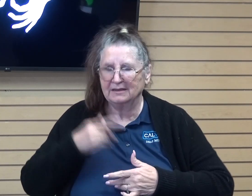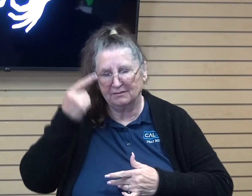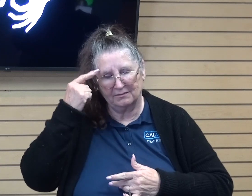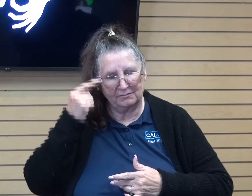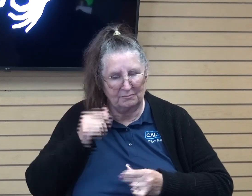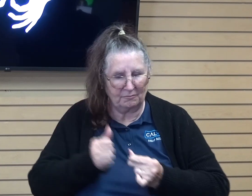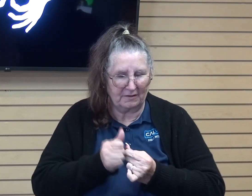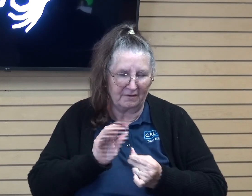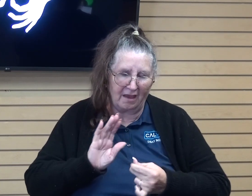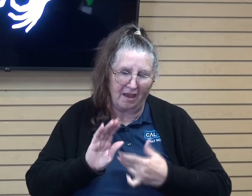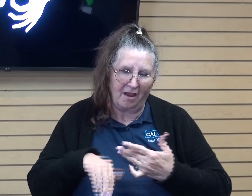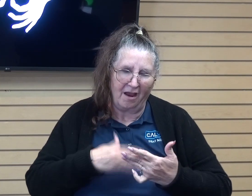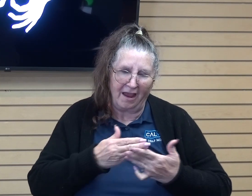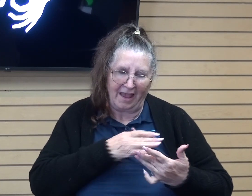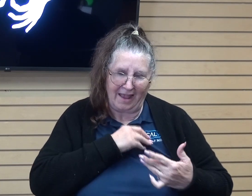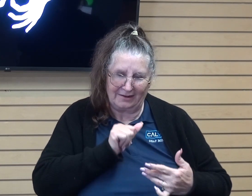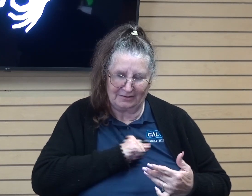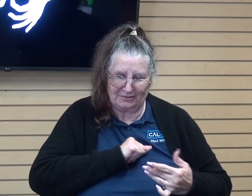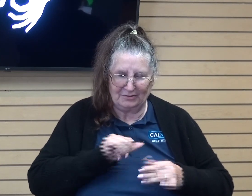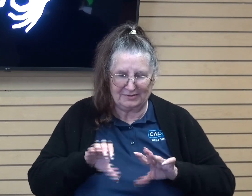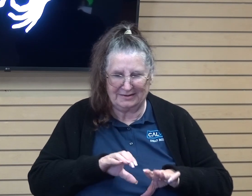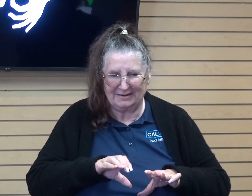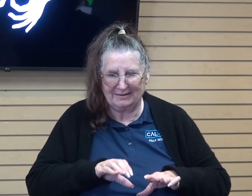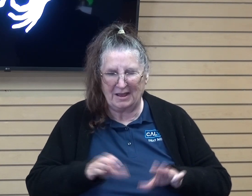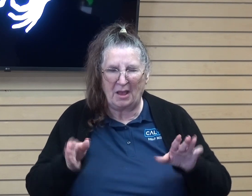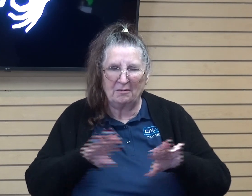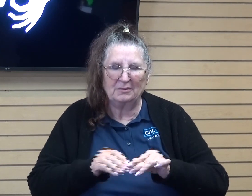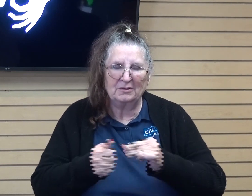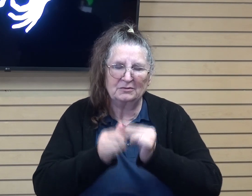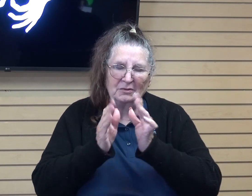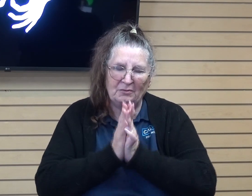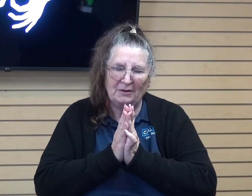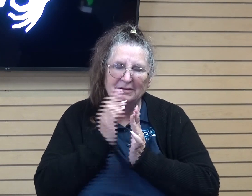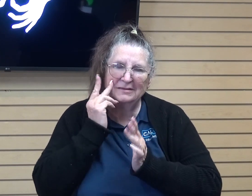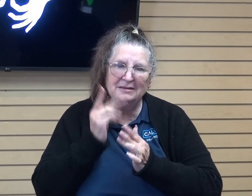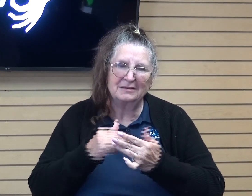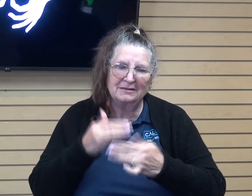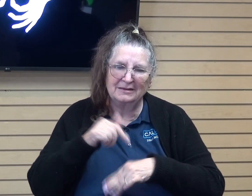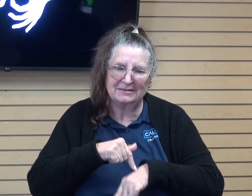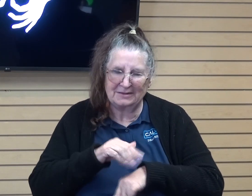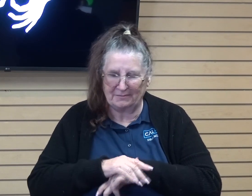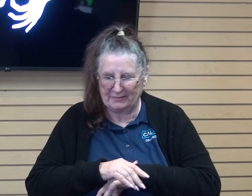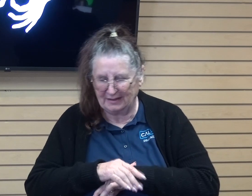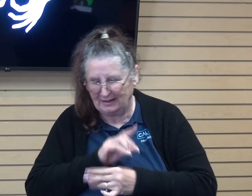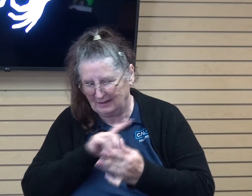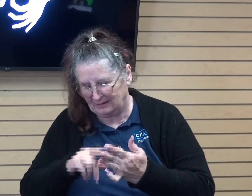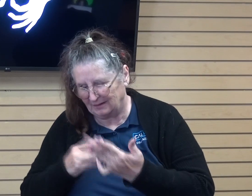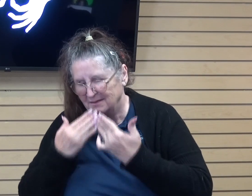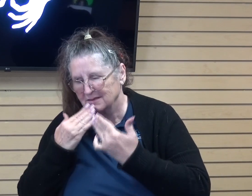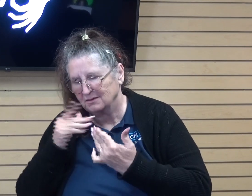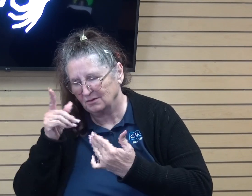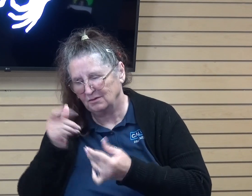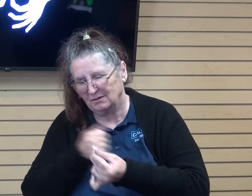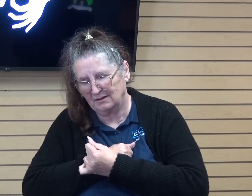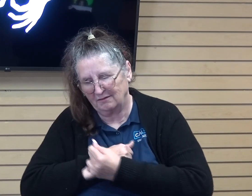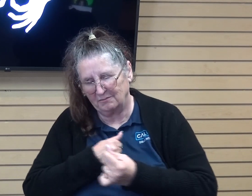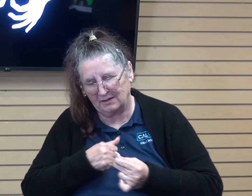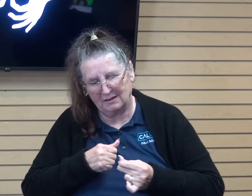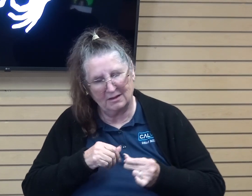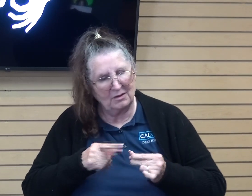go ahead and close in prayer and I'll see you guys next time. Lord, I just, I thank you that you love me even when I'm selfish,